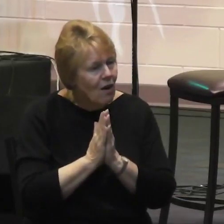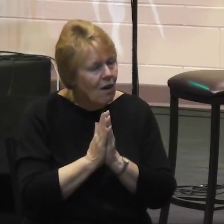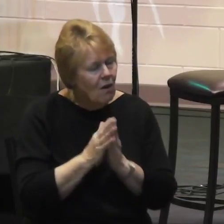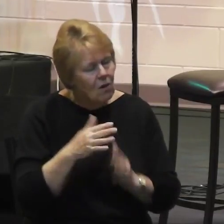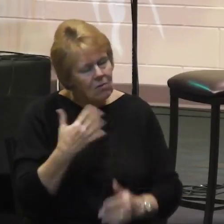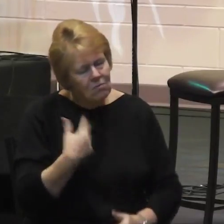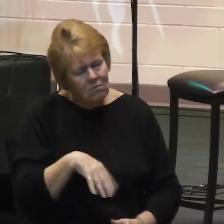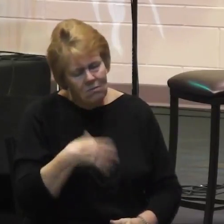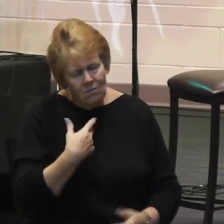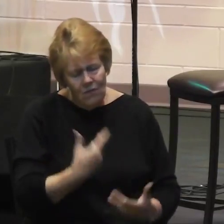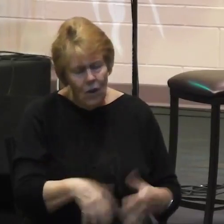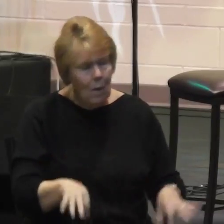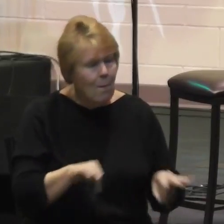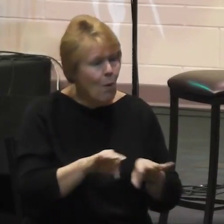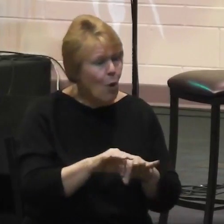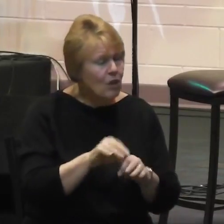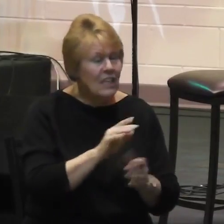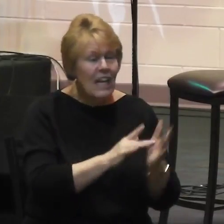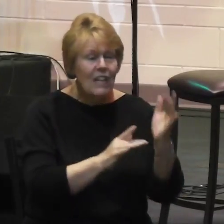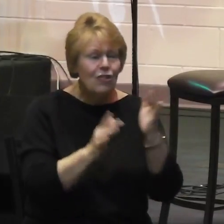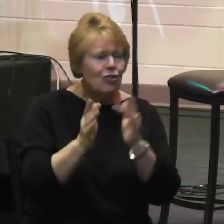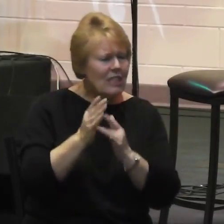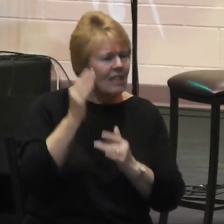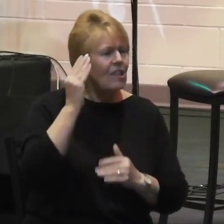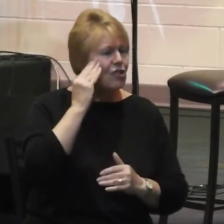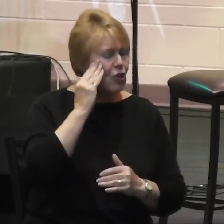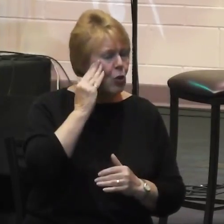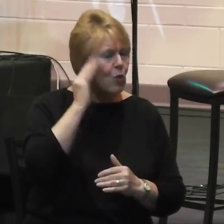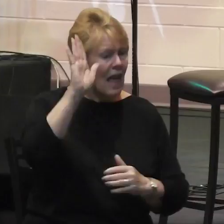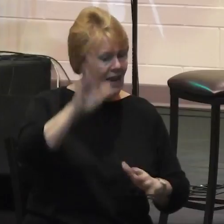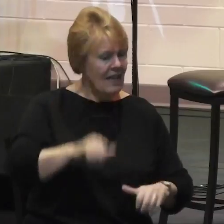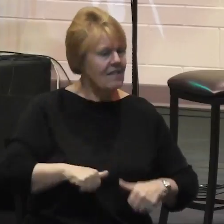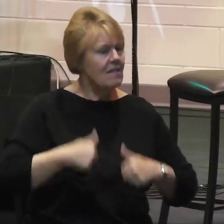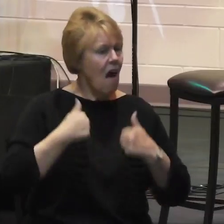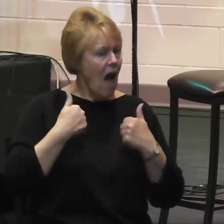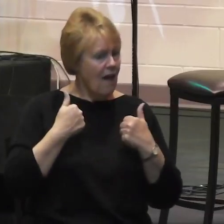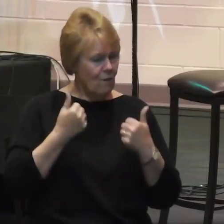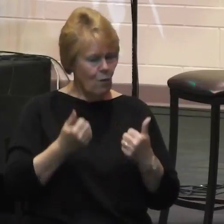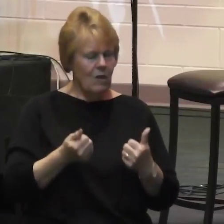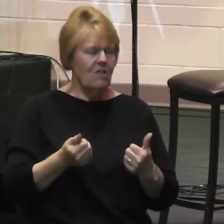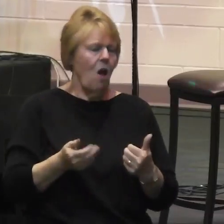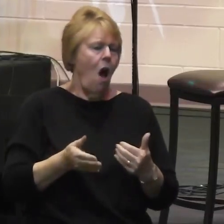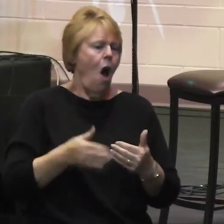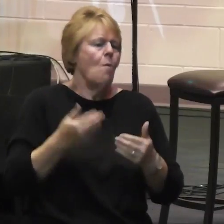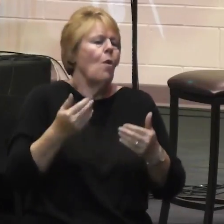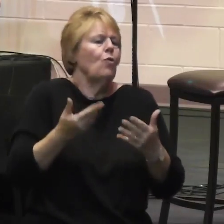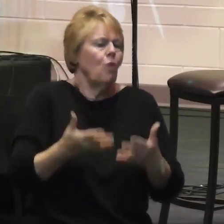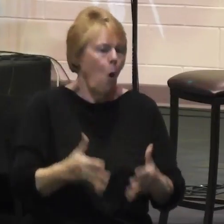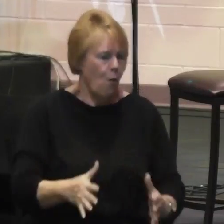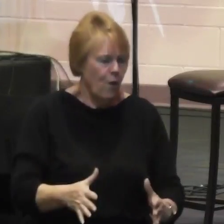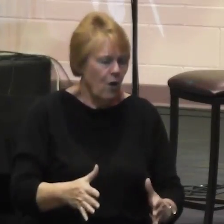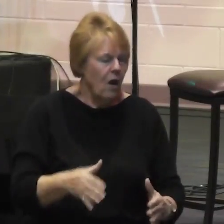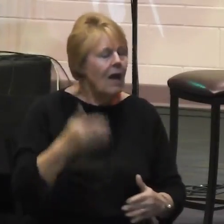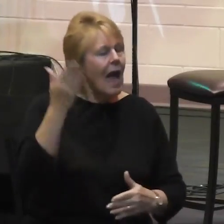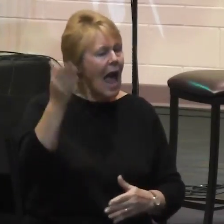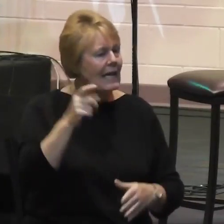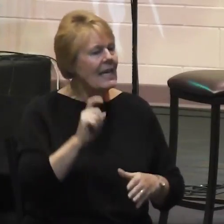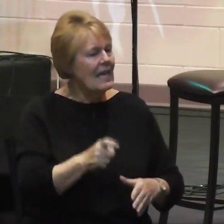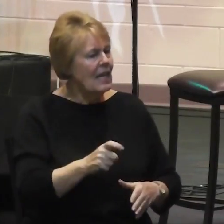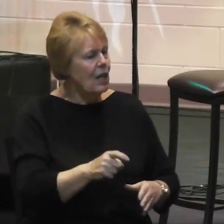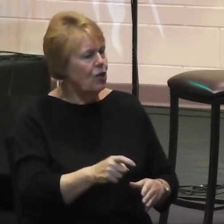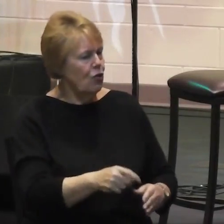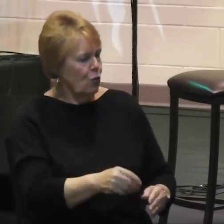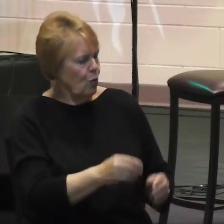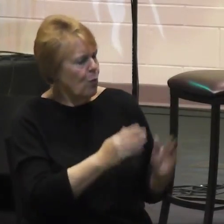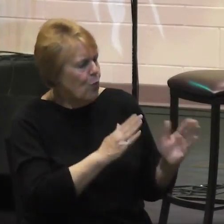because he knew that his time was coming to an end and he needed to prepare his disciples for what it is that they were